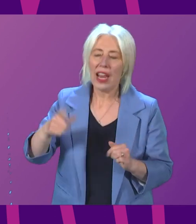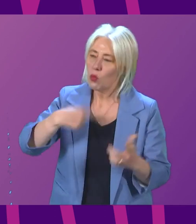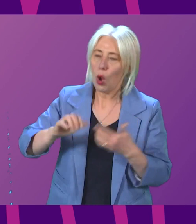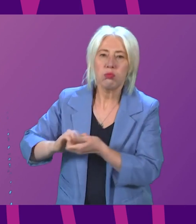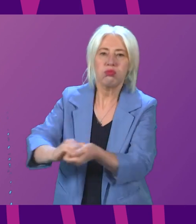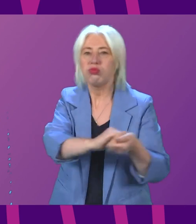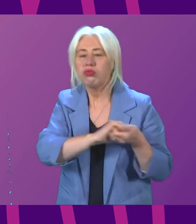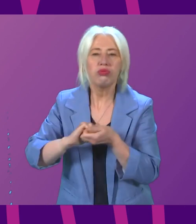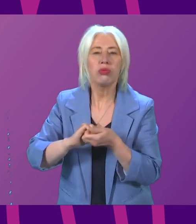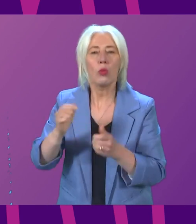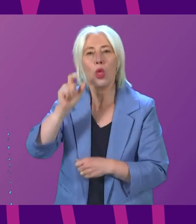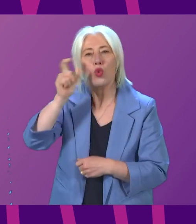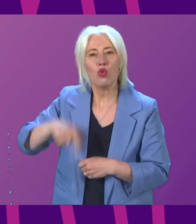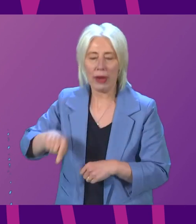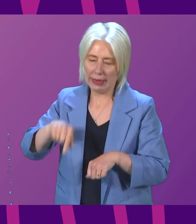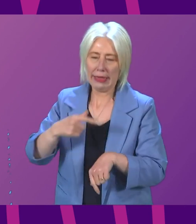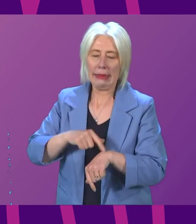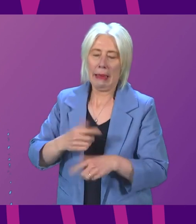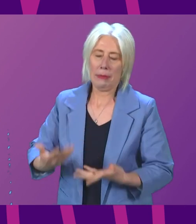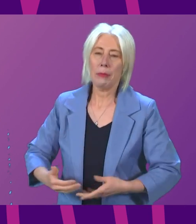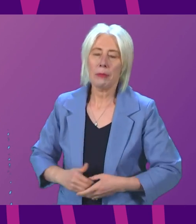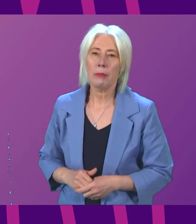with Ukraine in this hour of need.